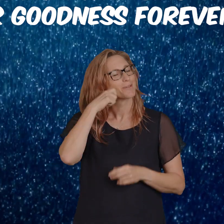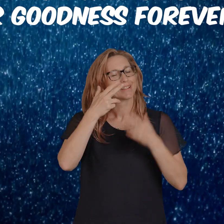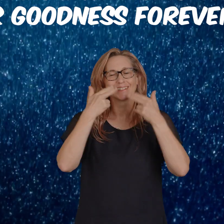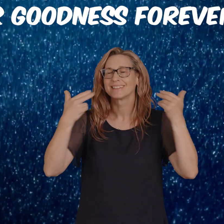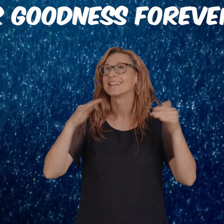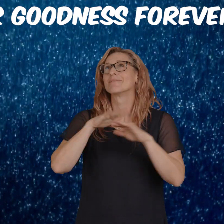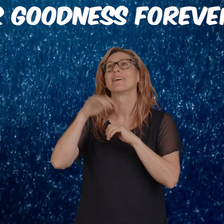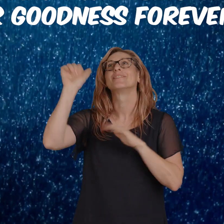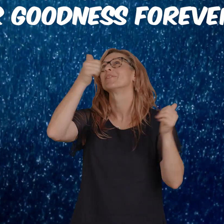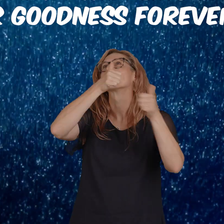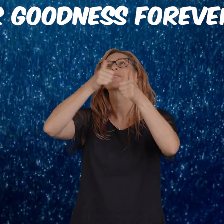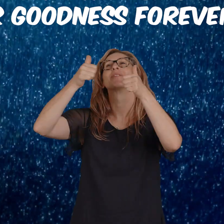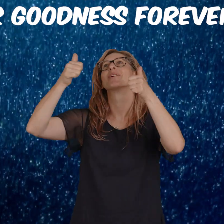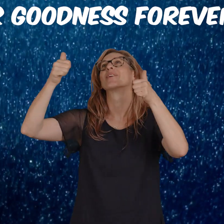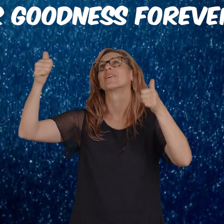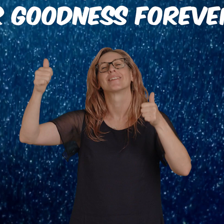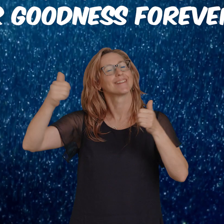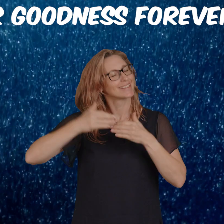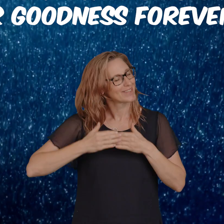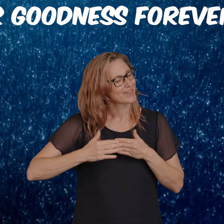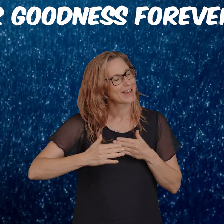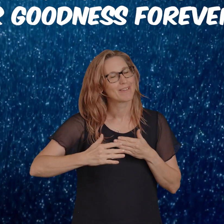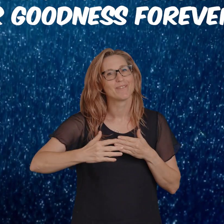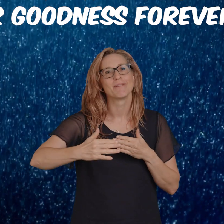goodness forevermore.